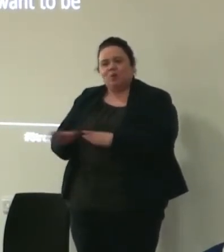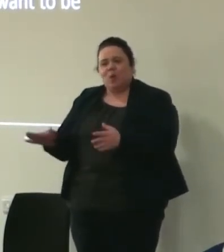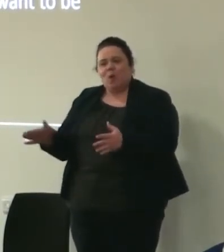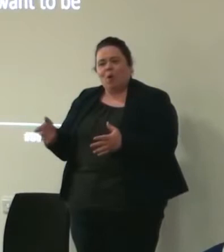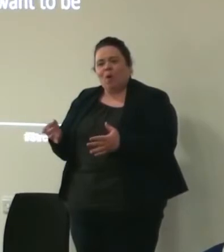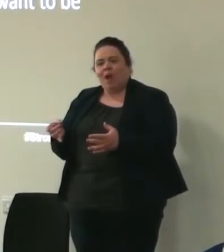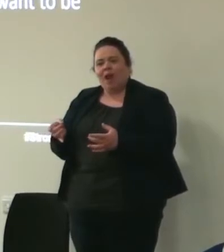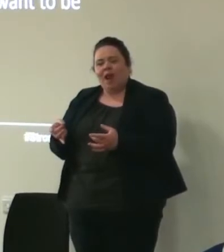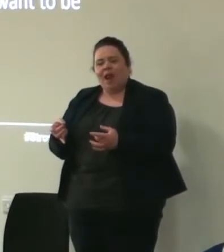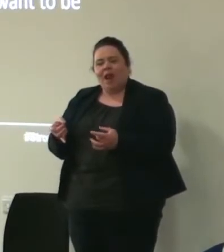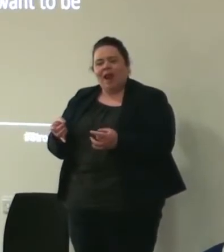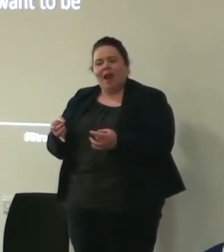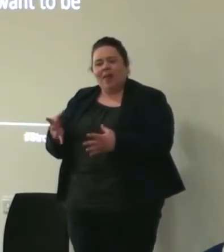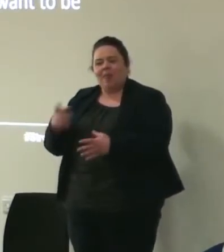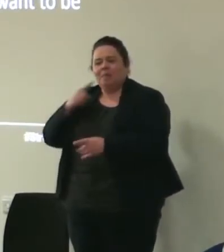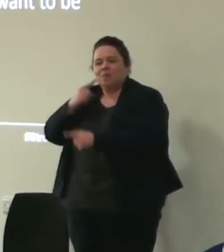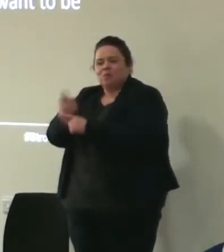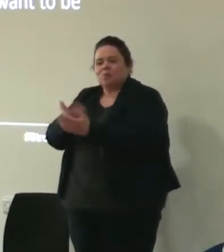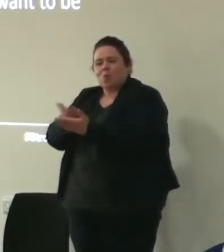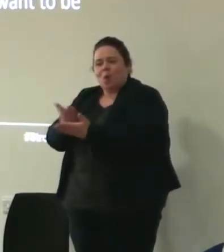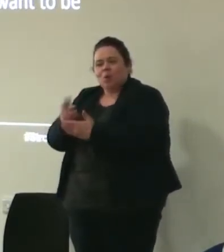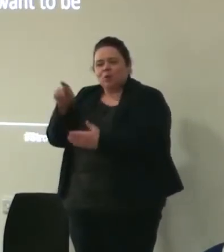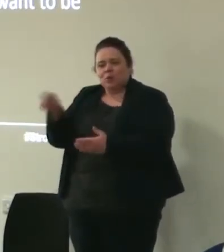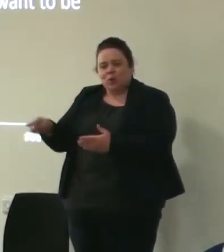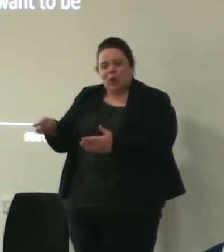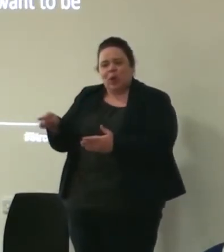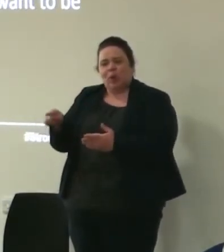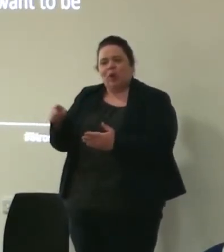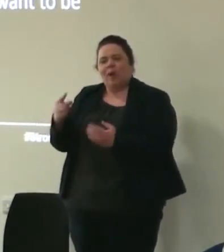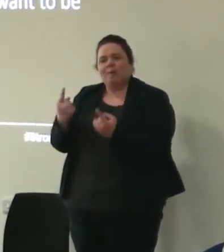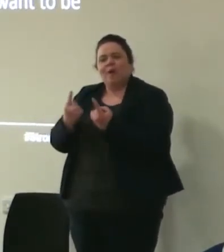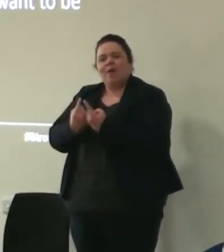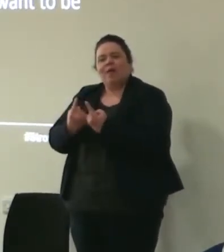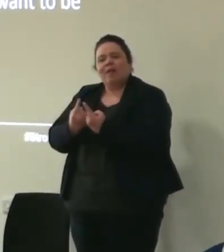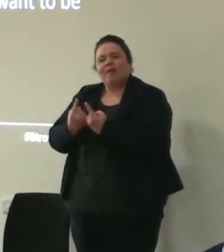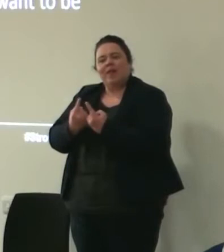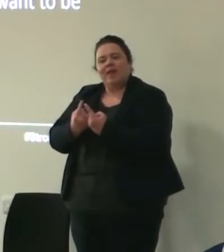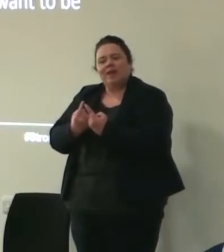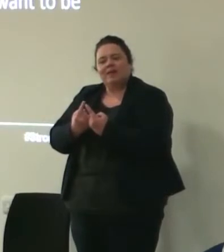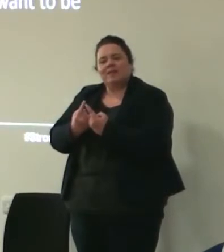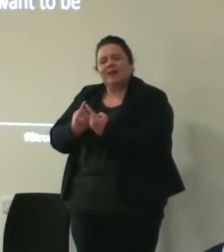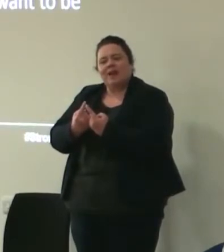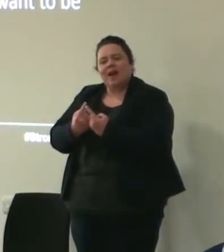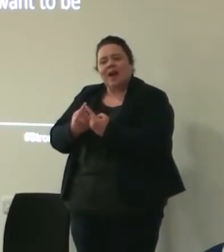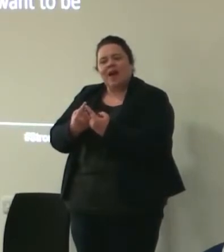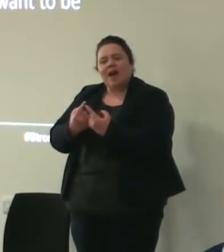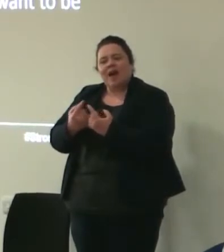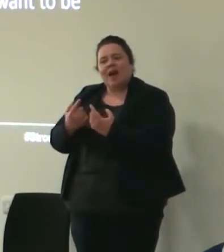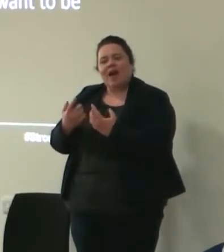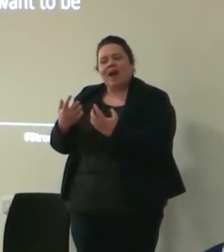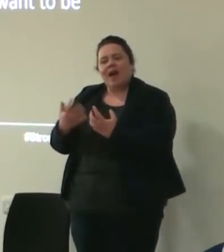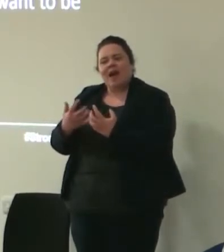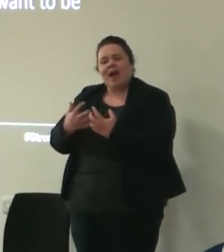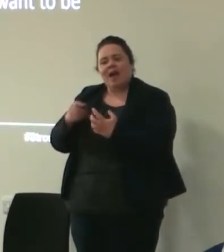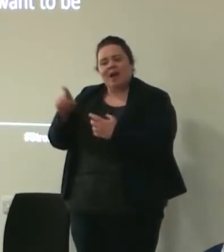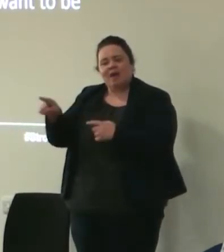talk to you about things doors have any stadiums going